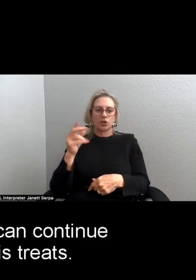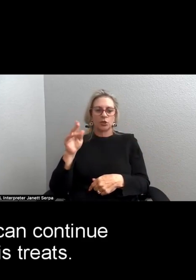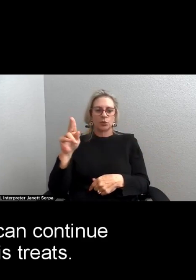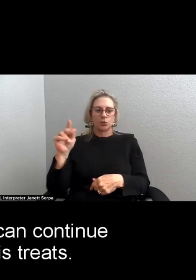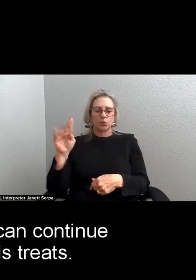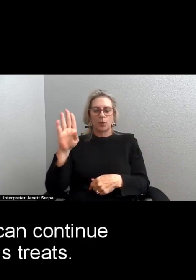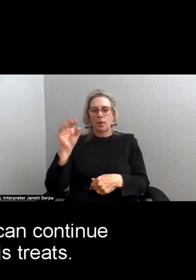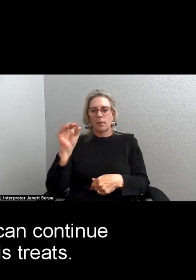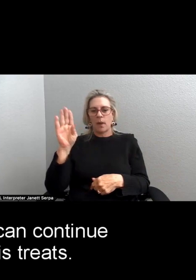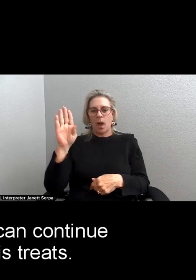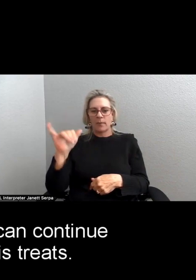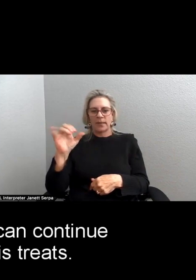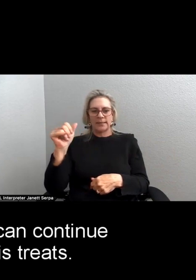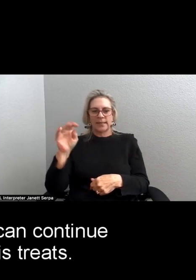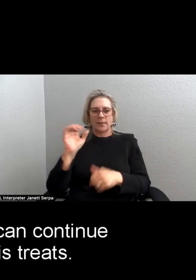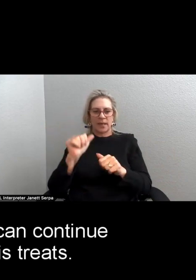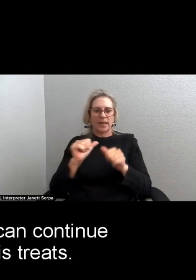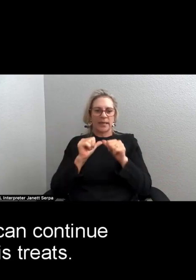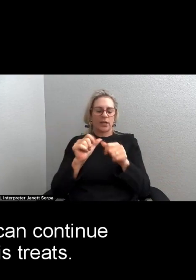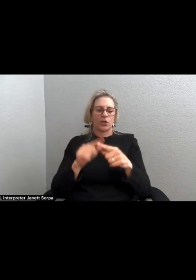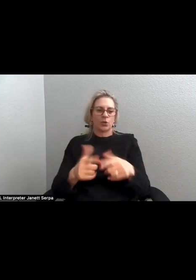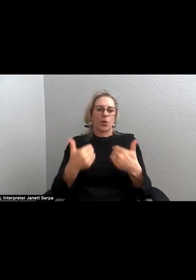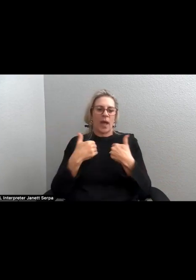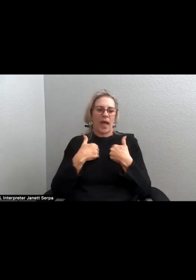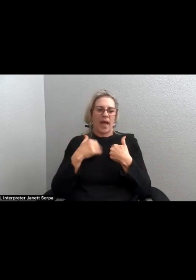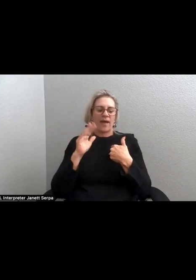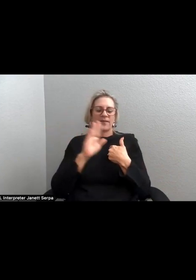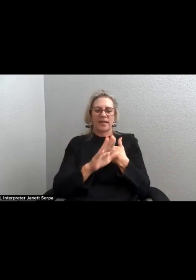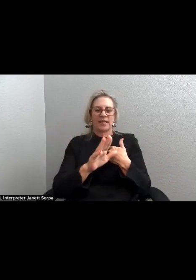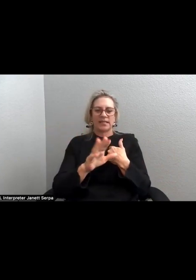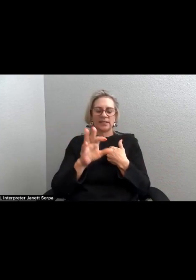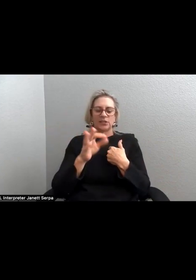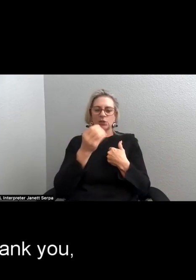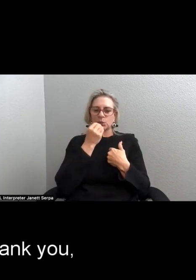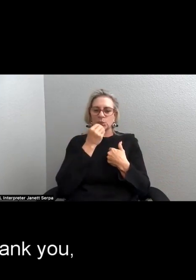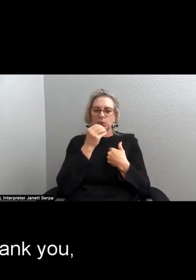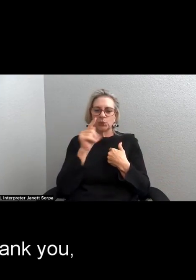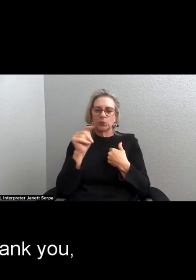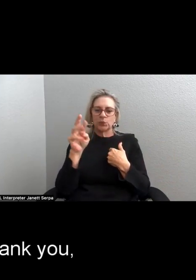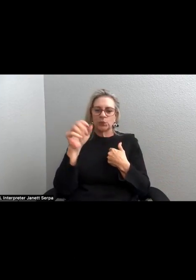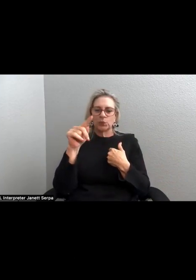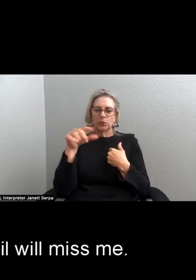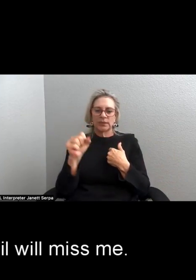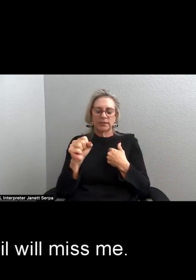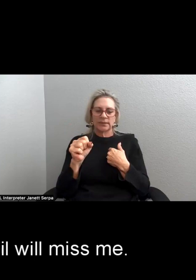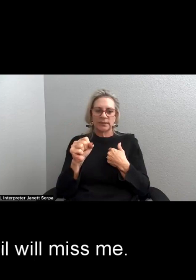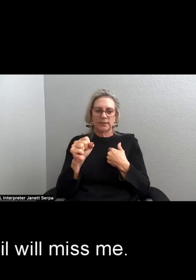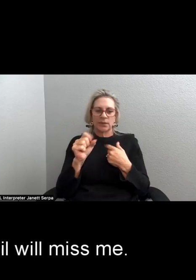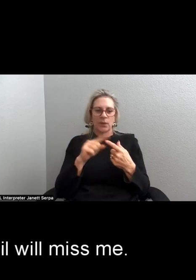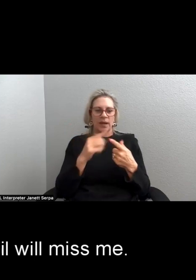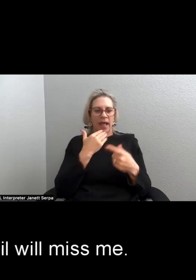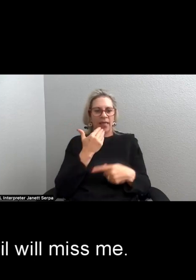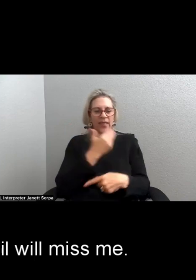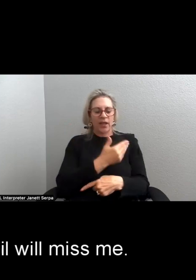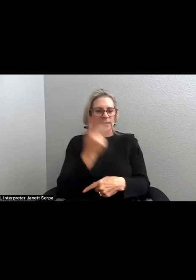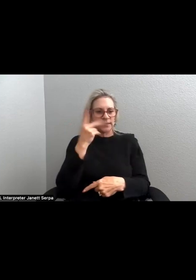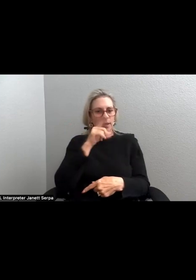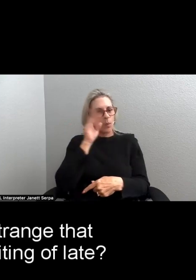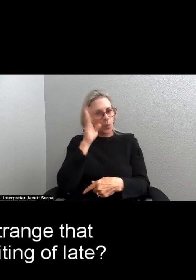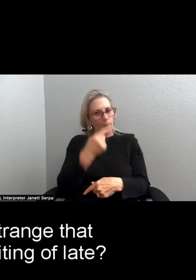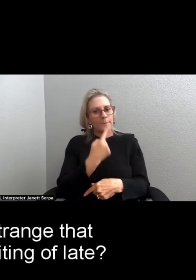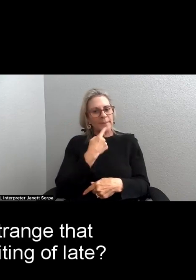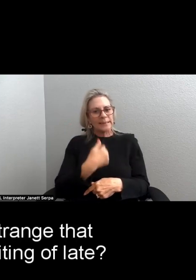Sam, can continue to have his treats. When I thank you, you say the quail will miss me,